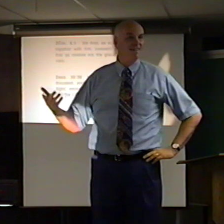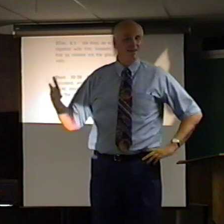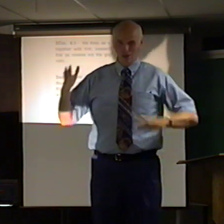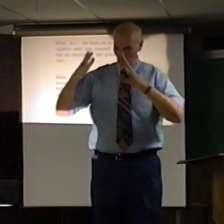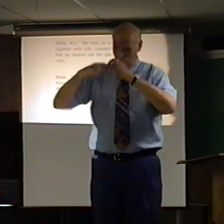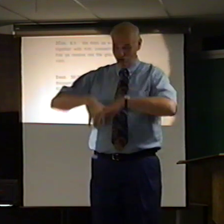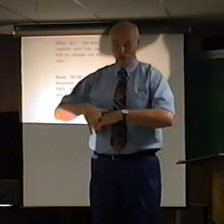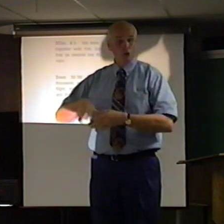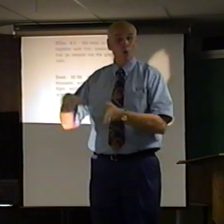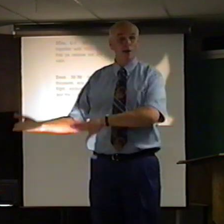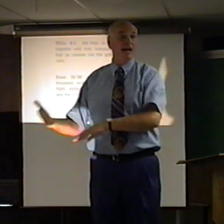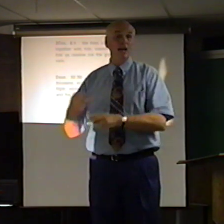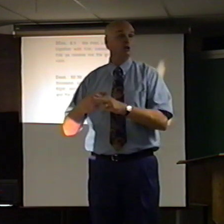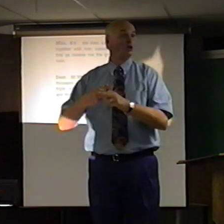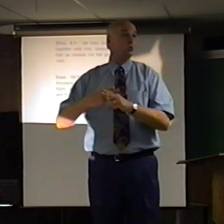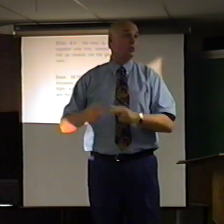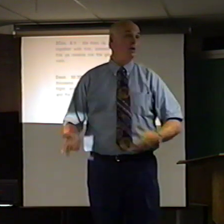Happy, which I assumed.